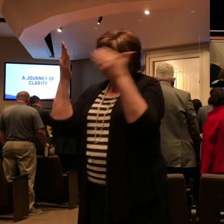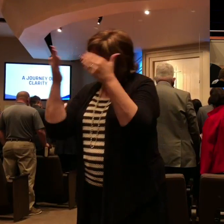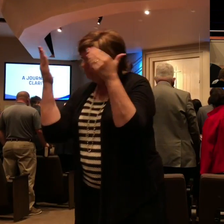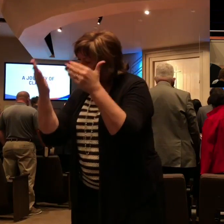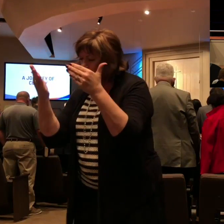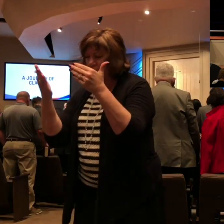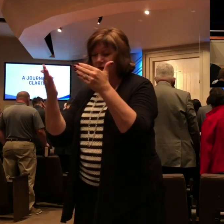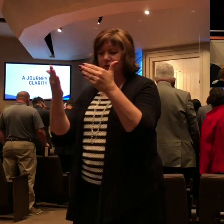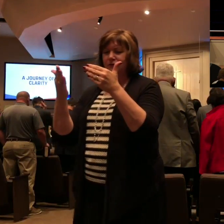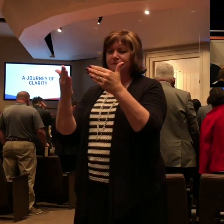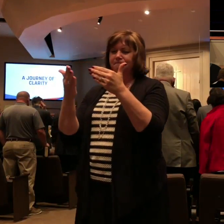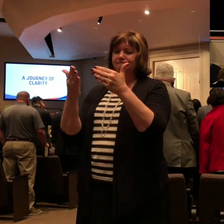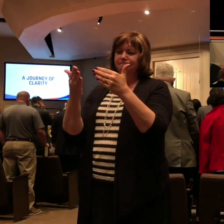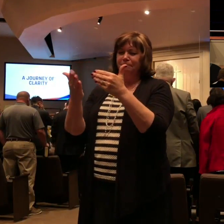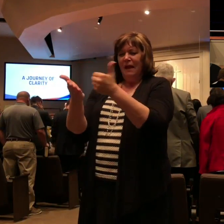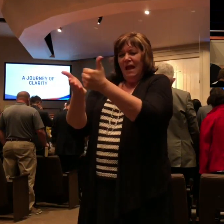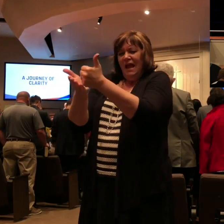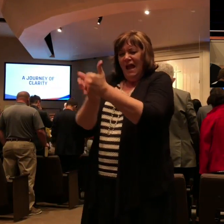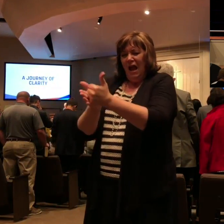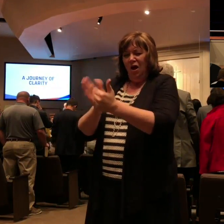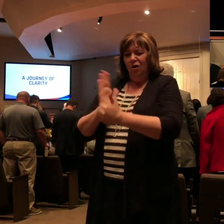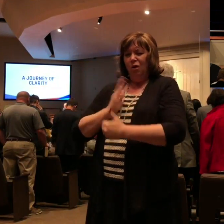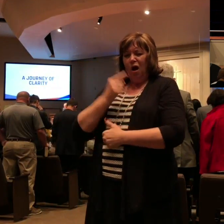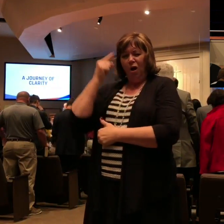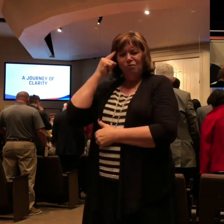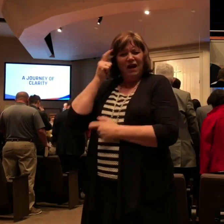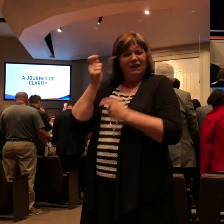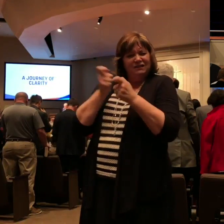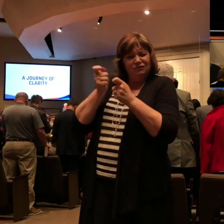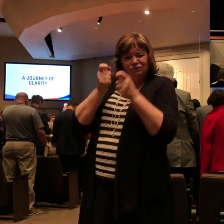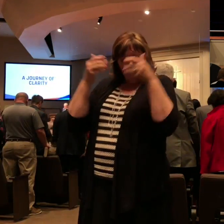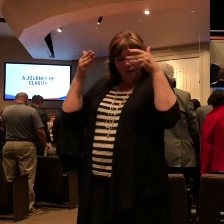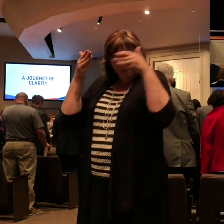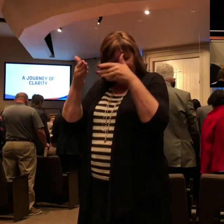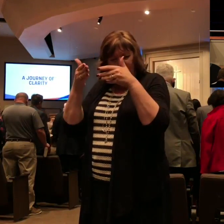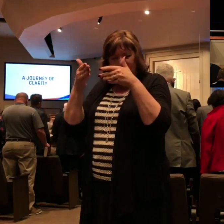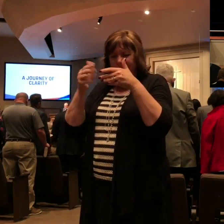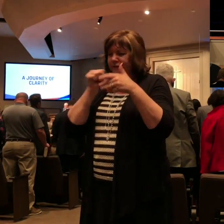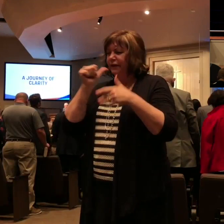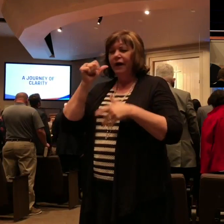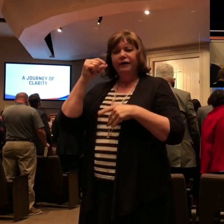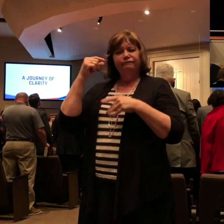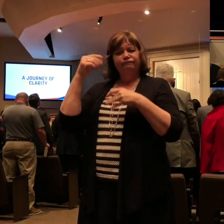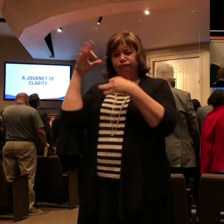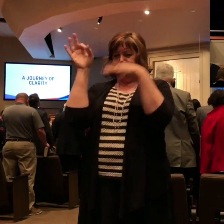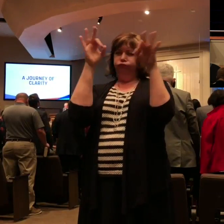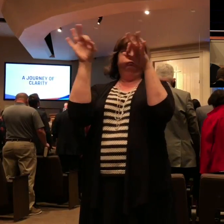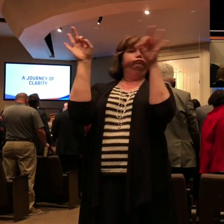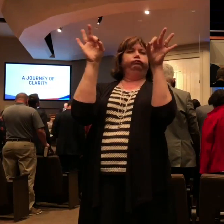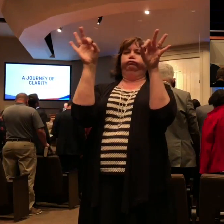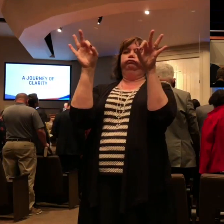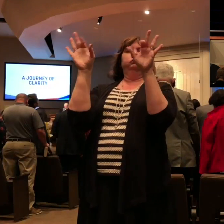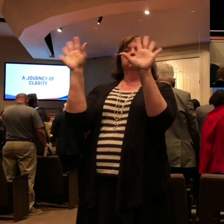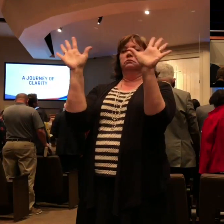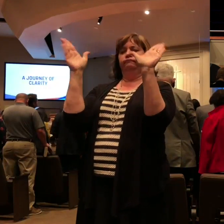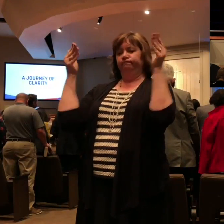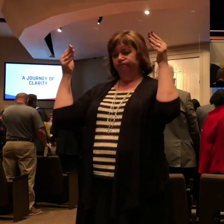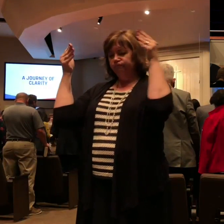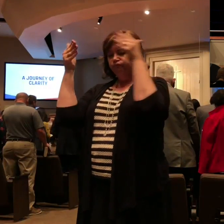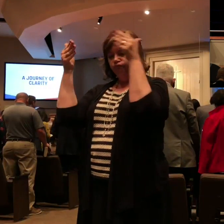and the various things we came into this room with our minds upon and help us now to intentionally focus